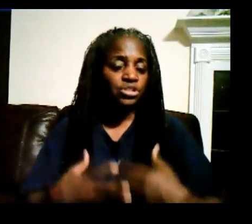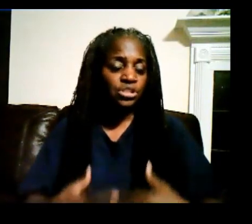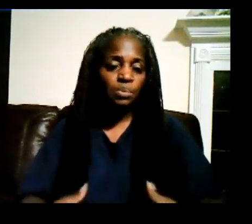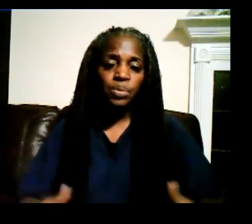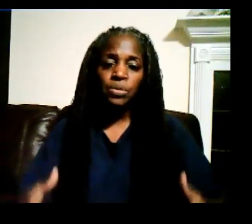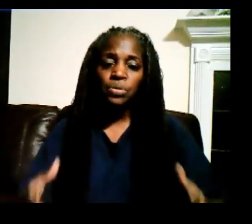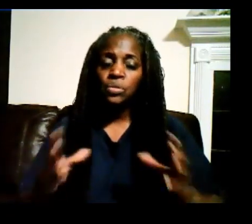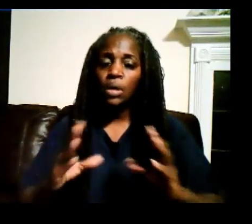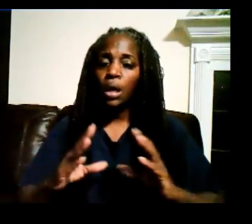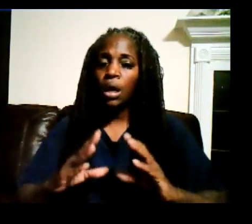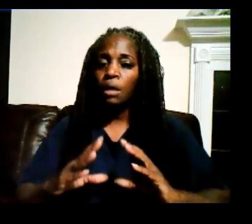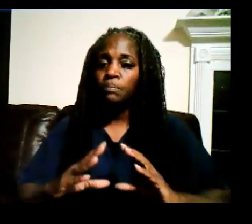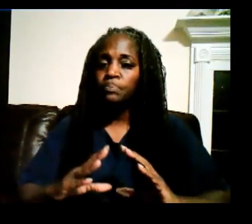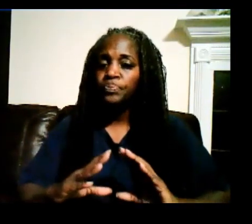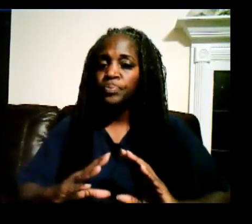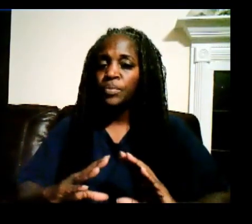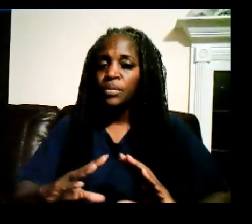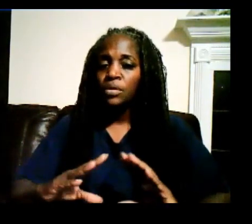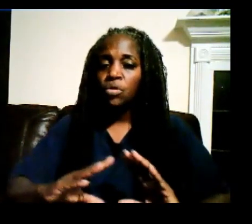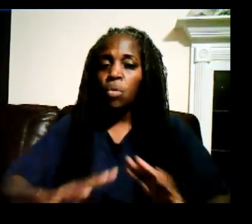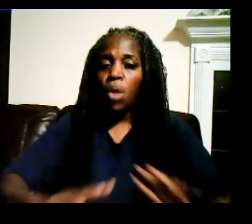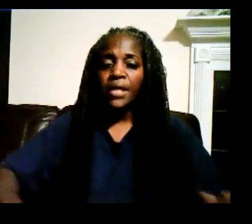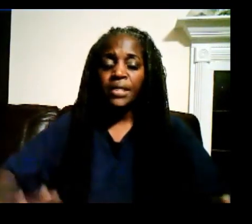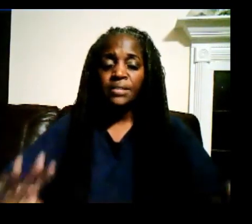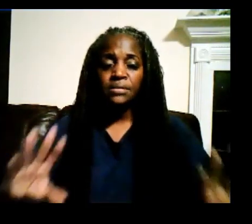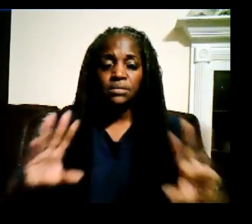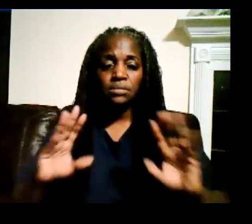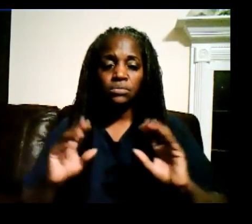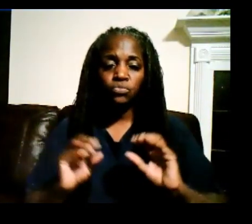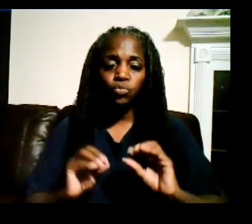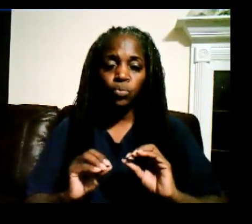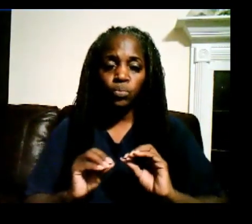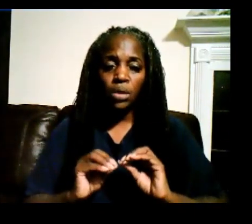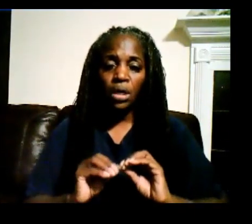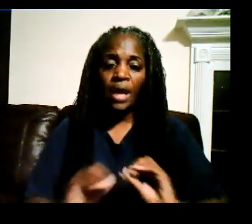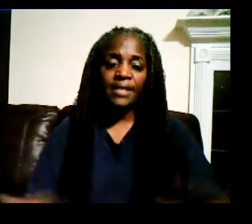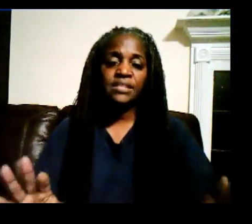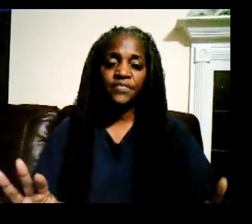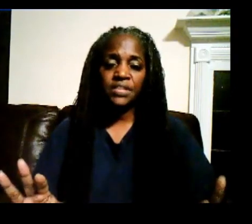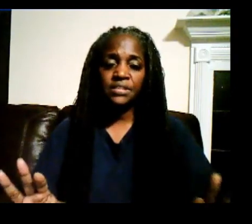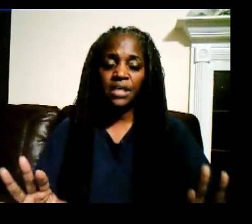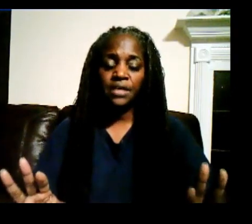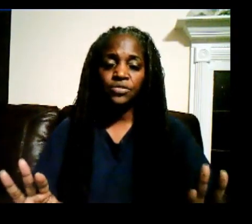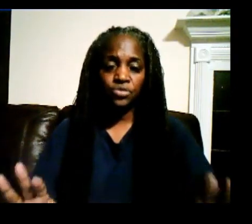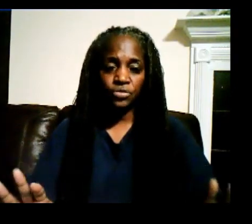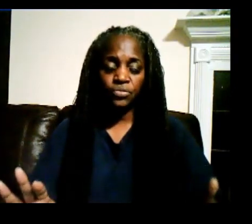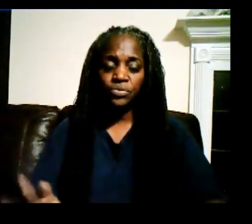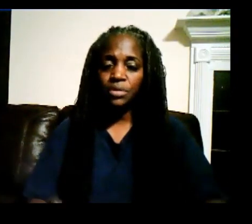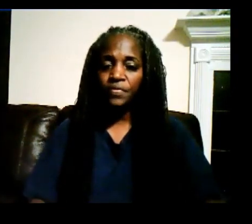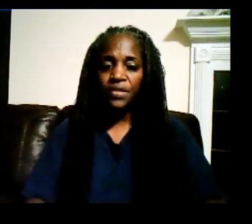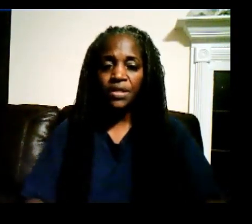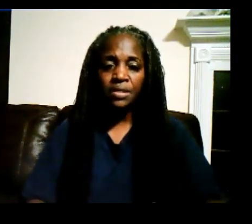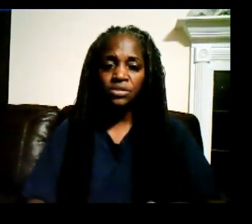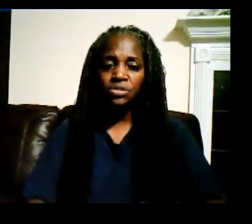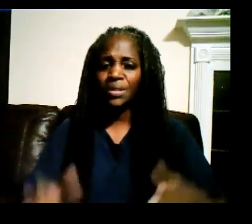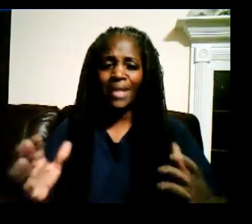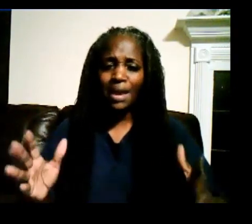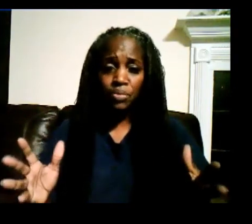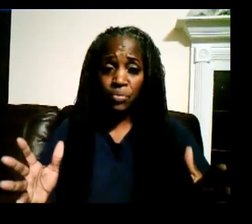simple, quiet activities that you do. Nothing so elaborate.